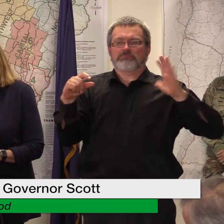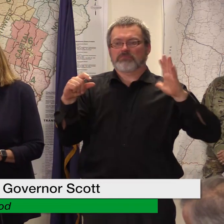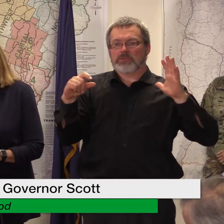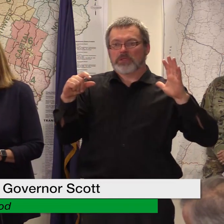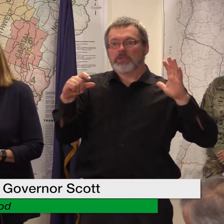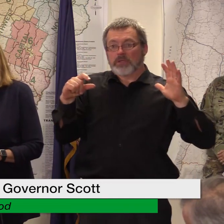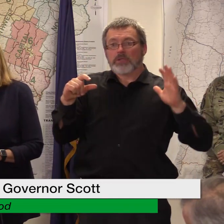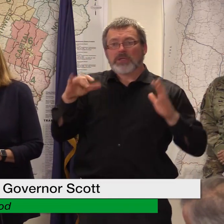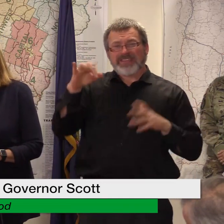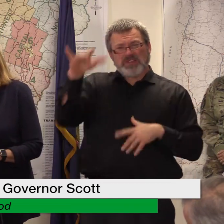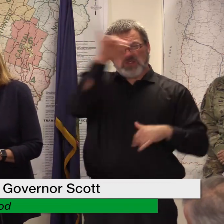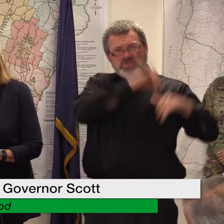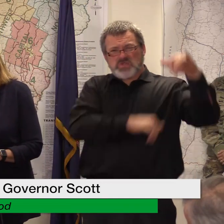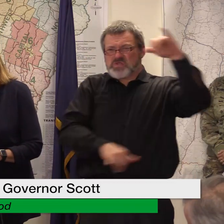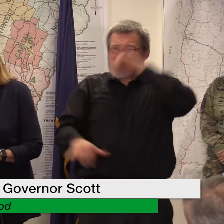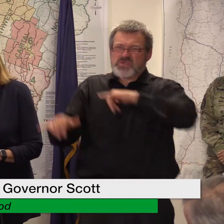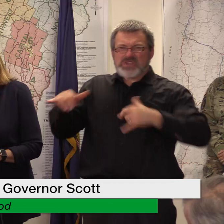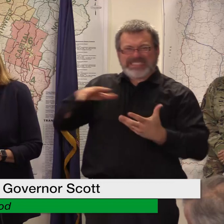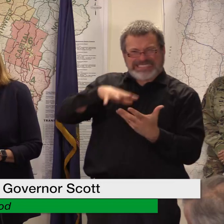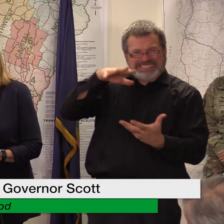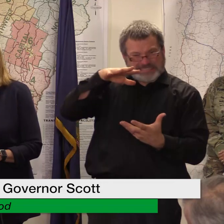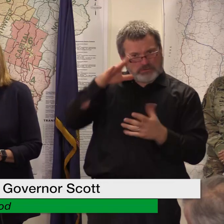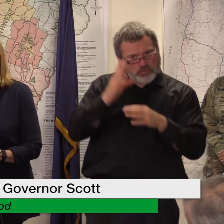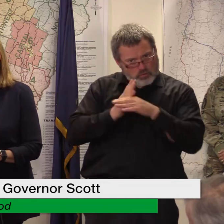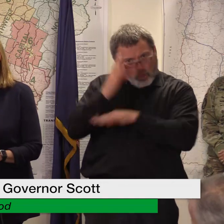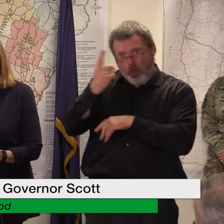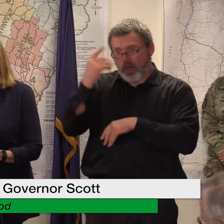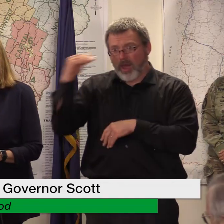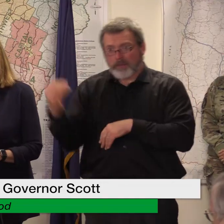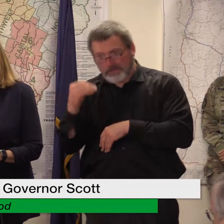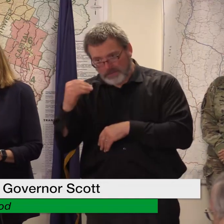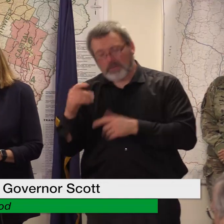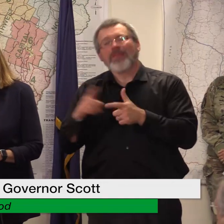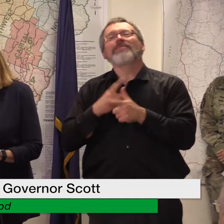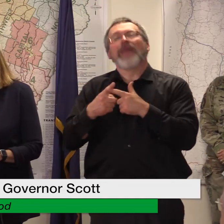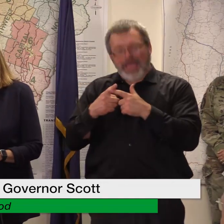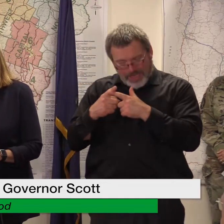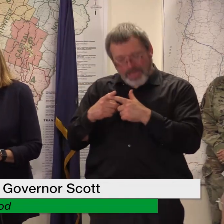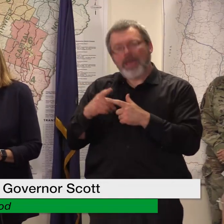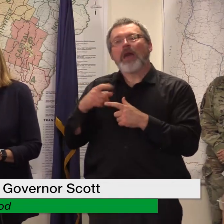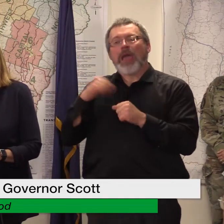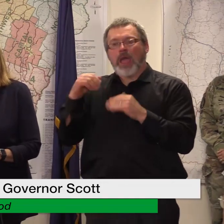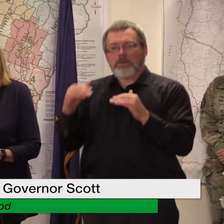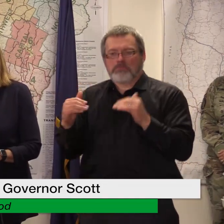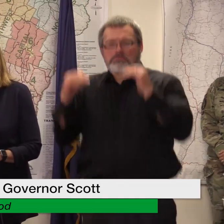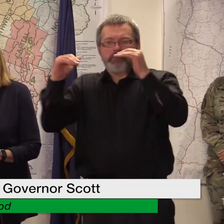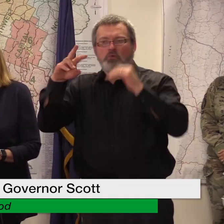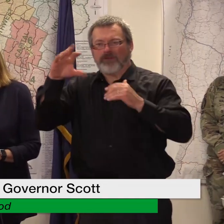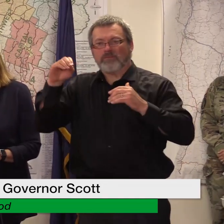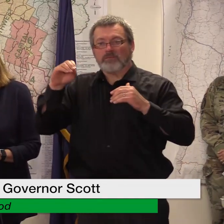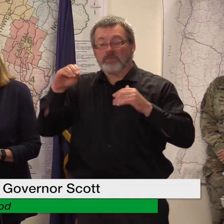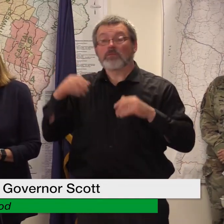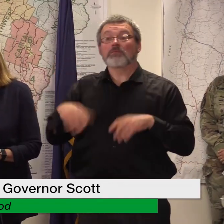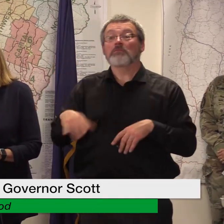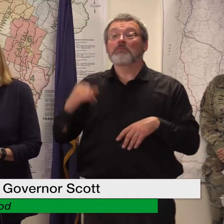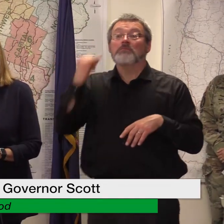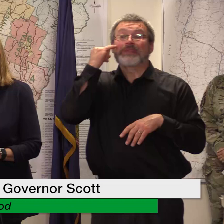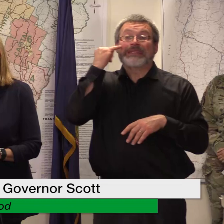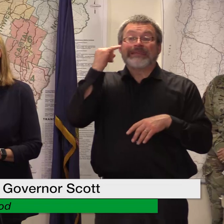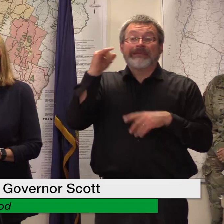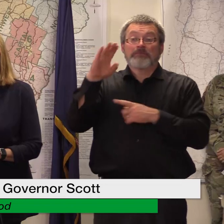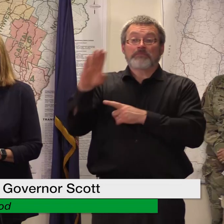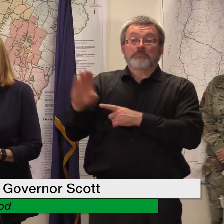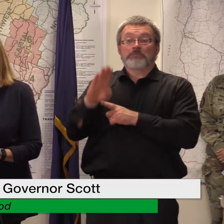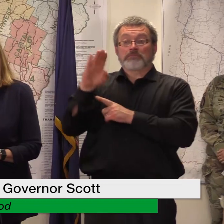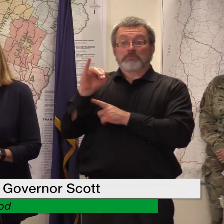ability to surpass the 20 000. for bipoc owners we are partners with vermont professionals of color network